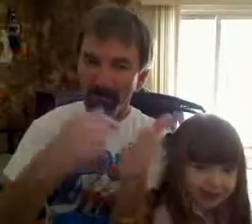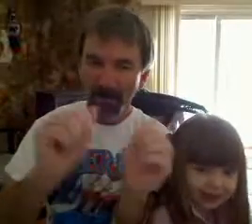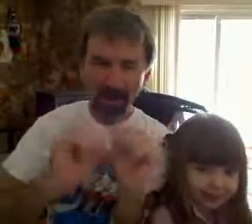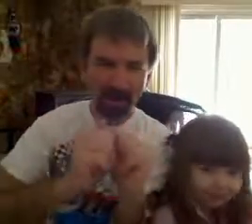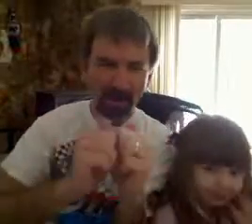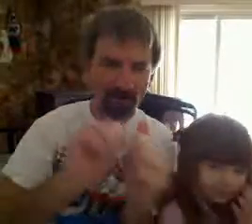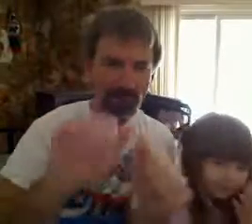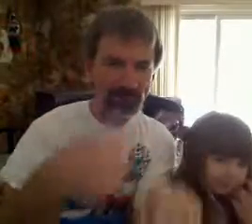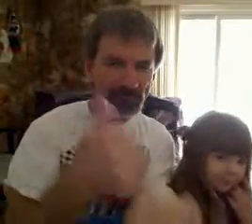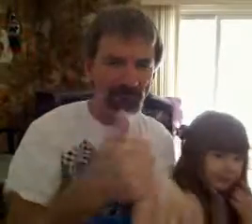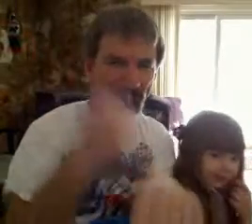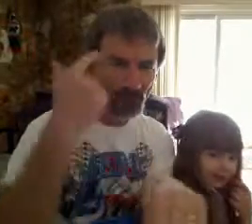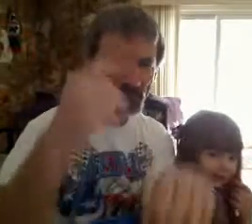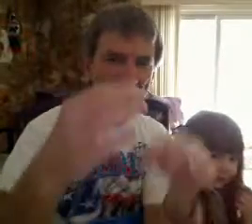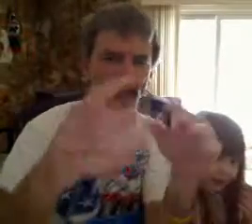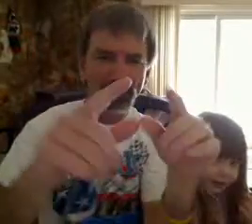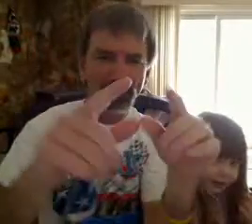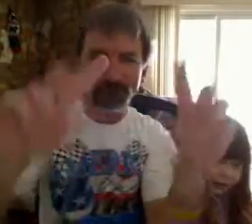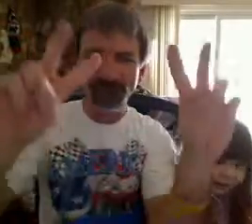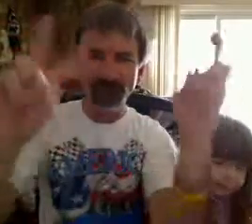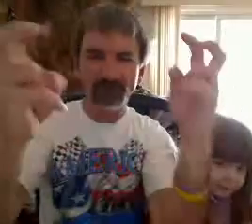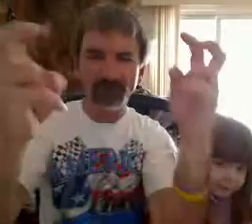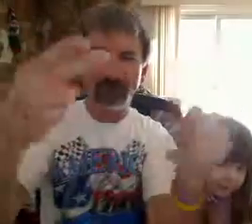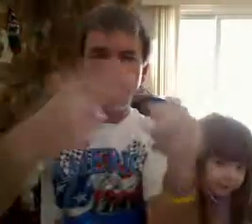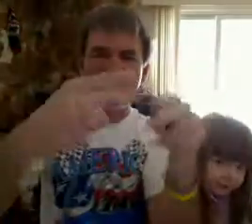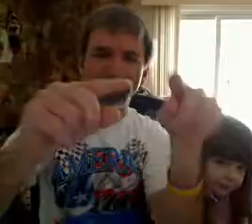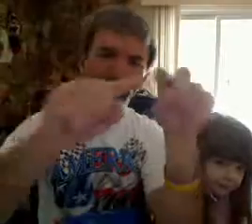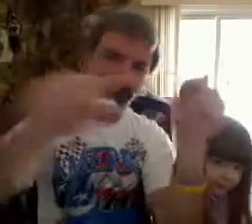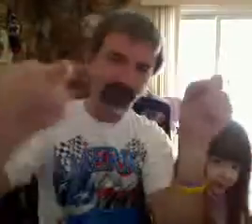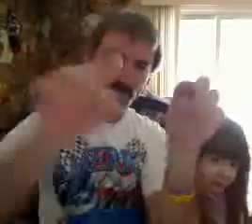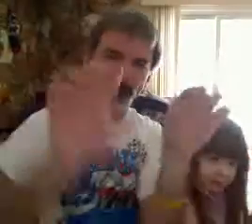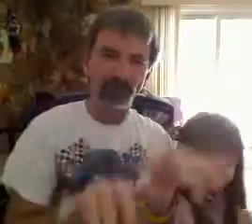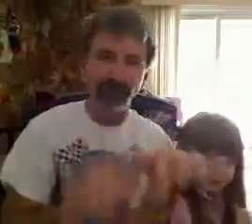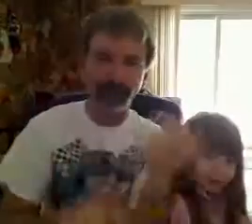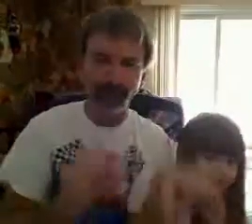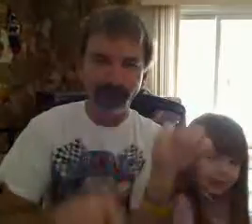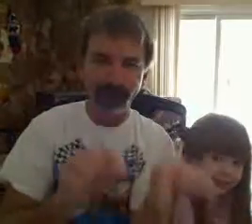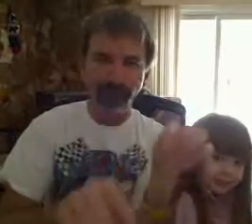say, I just want to say,